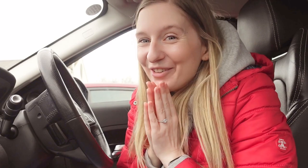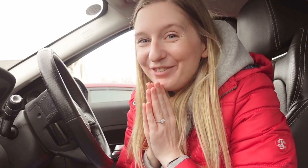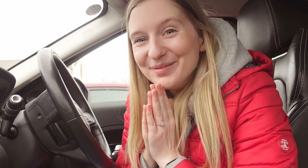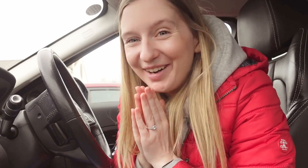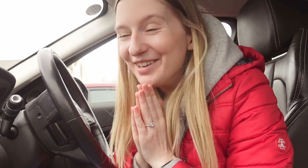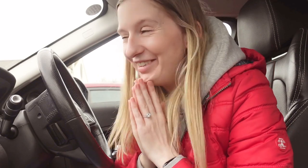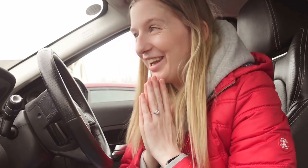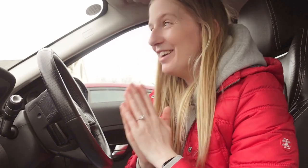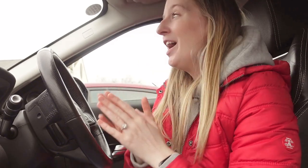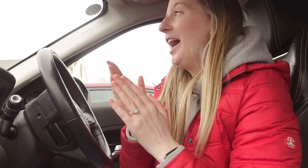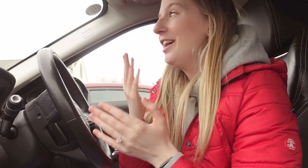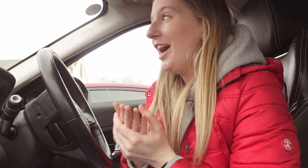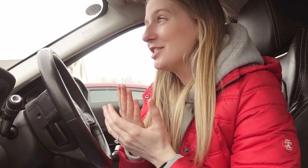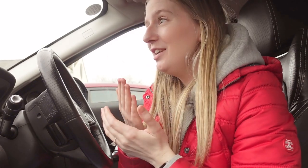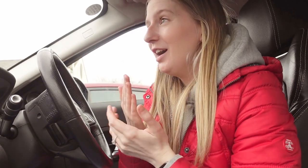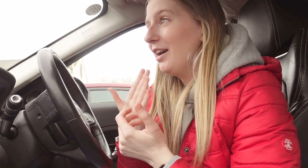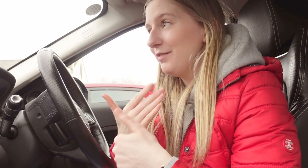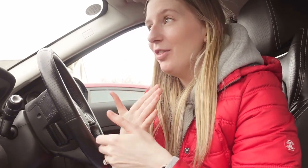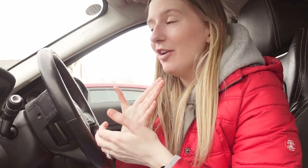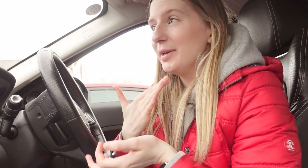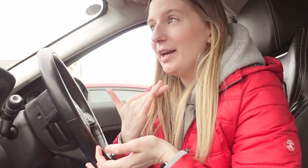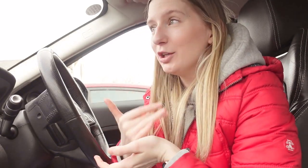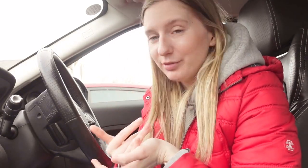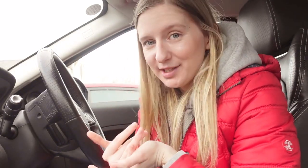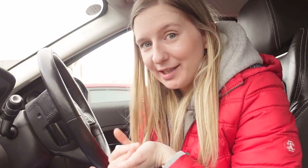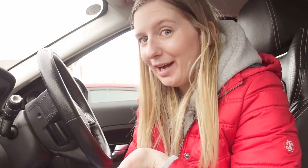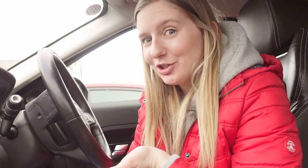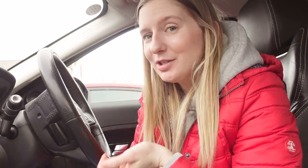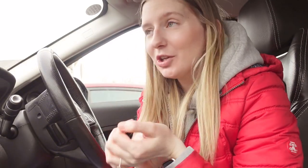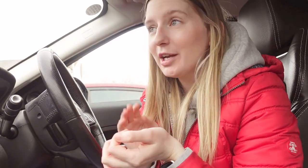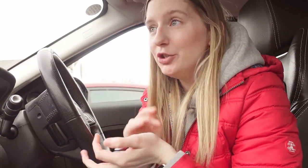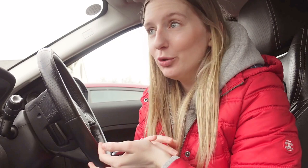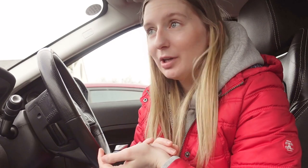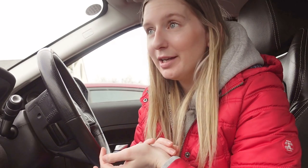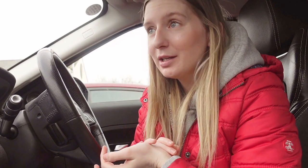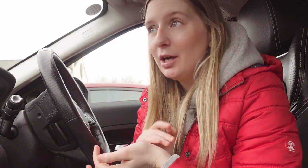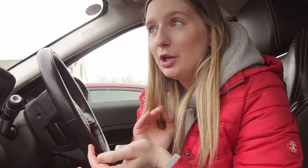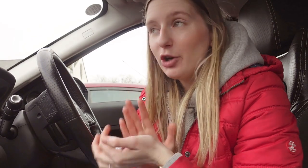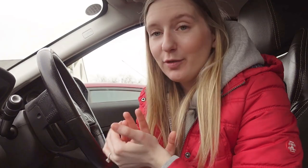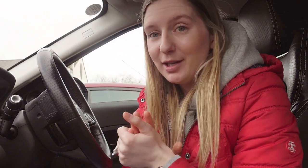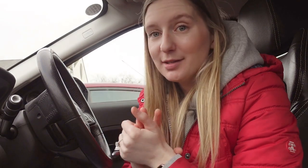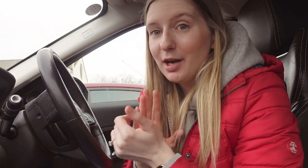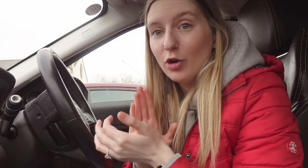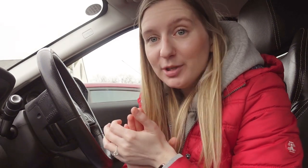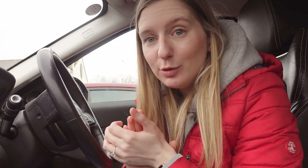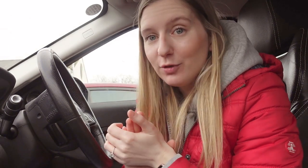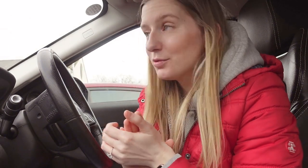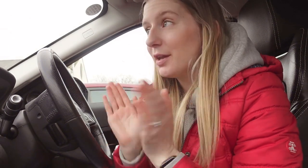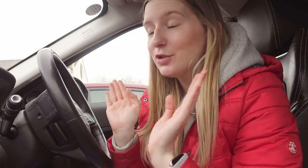fun part of my life and I actually have found that I've been getting increasingly anxious so like I don't like driving places that I've not been to before so like this